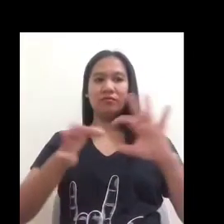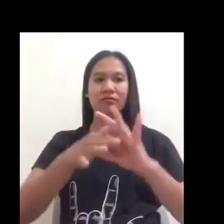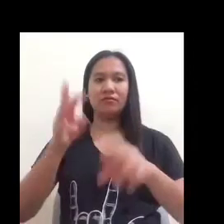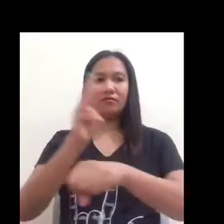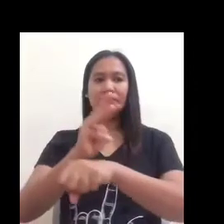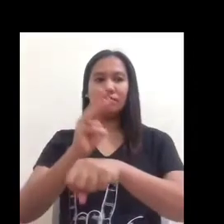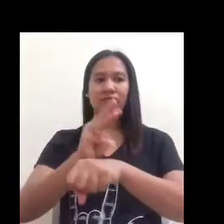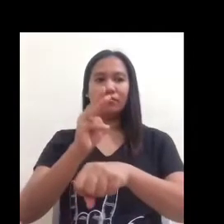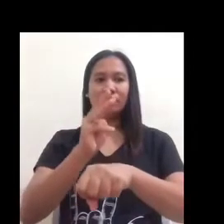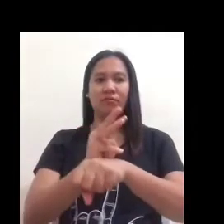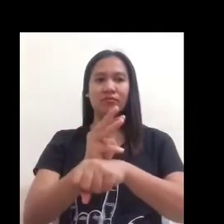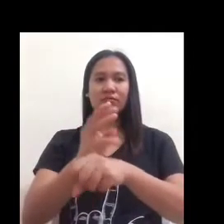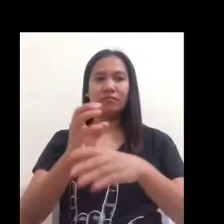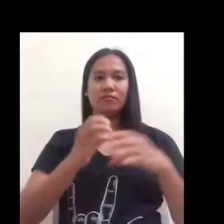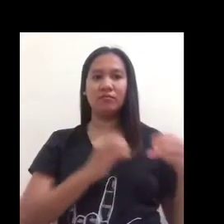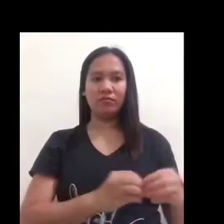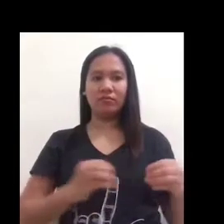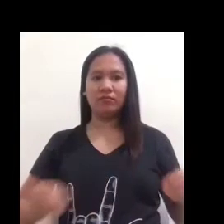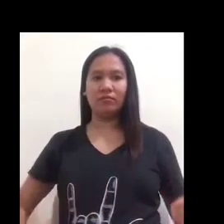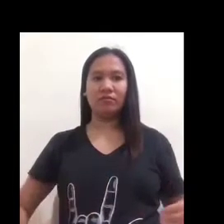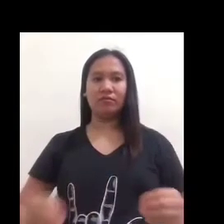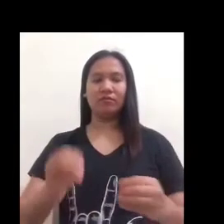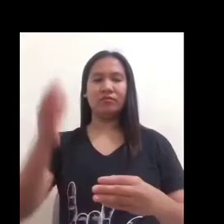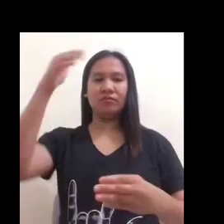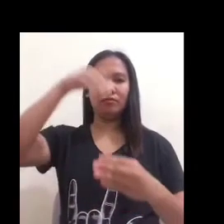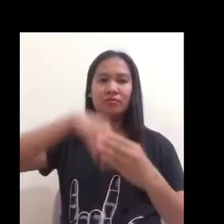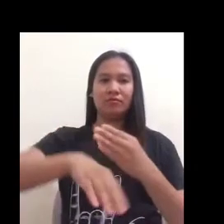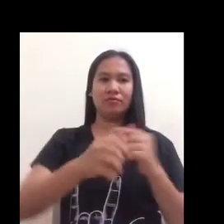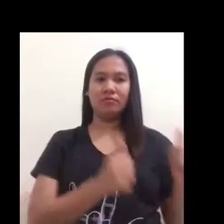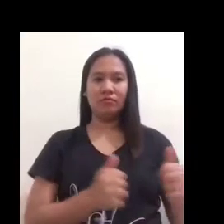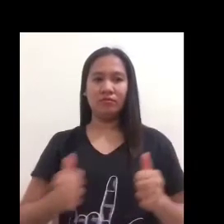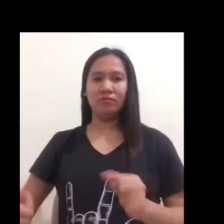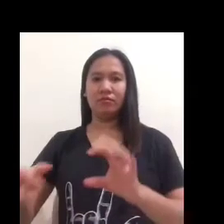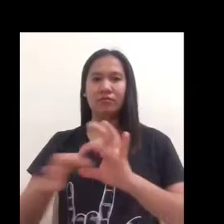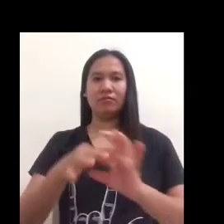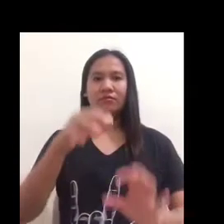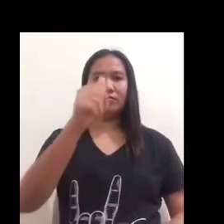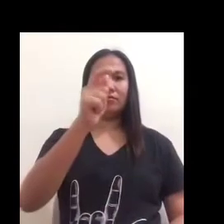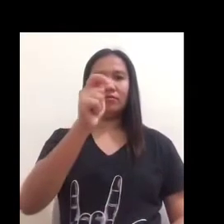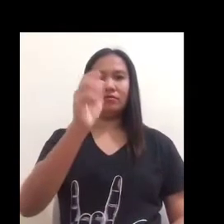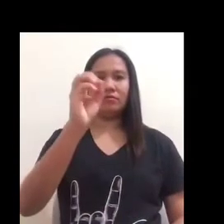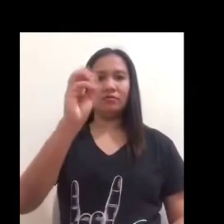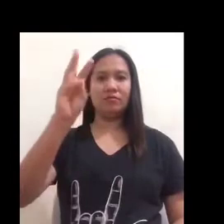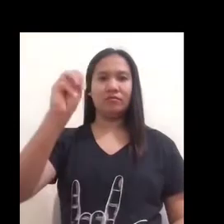reflect its orderly internal arrangement of atoms